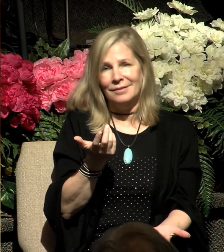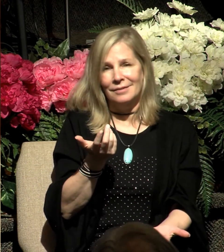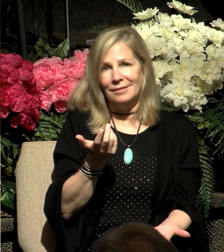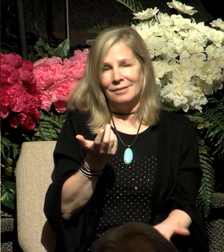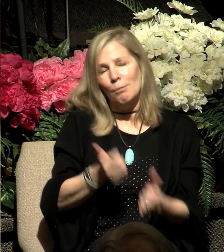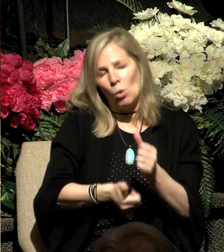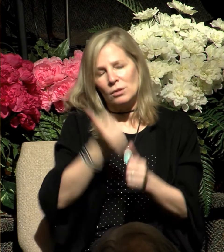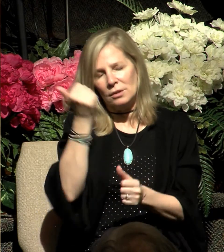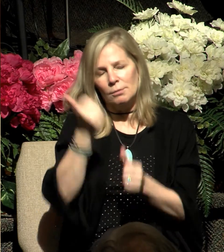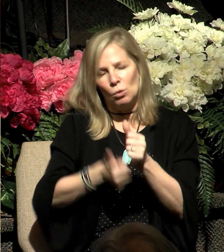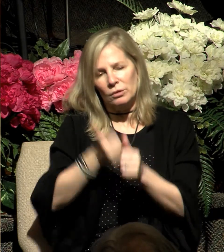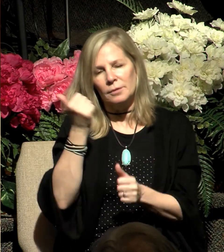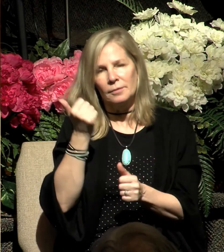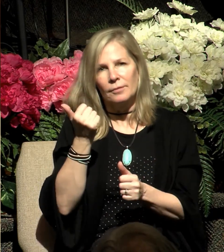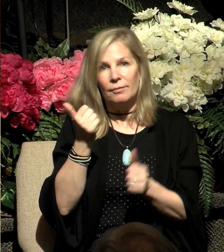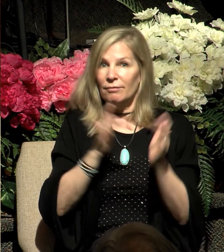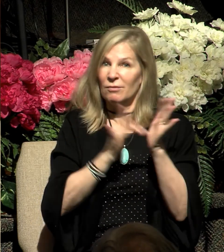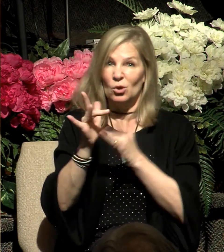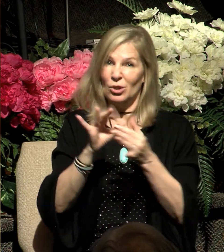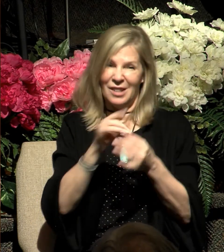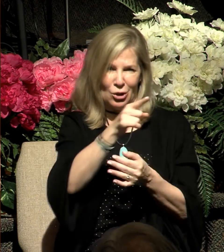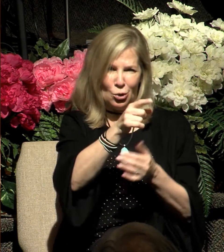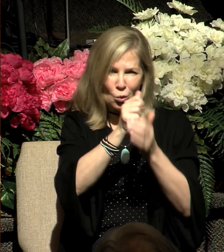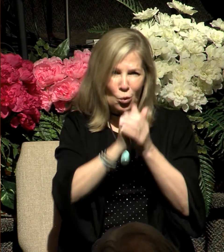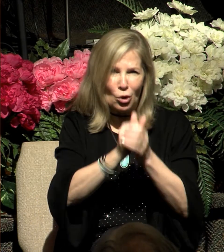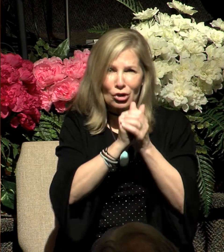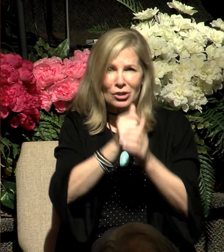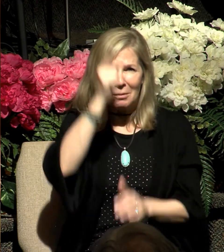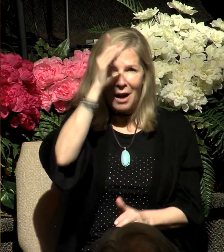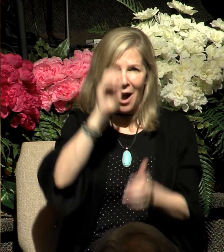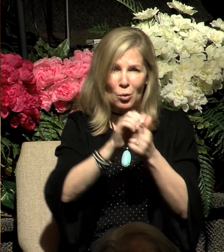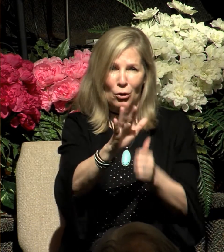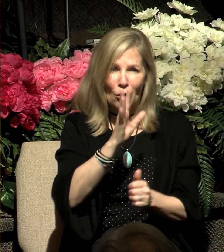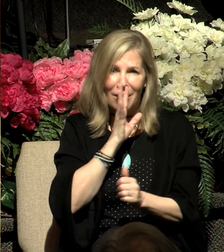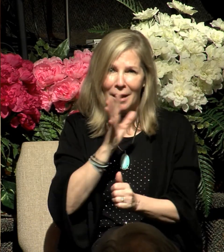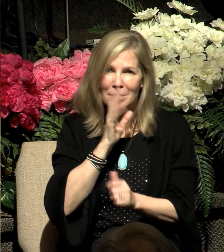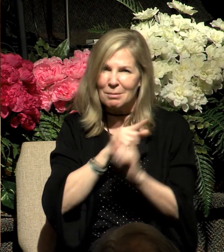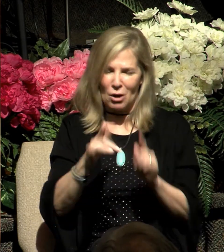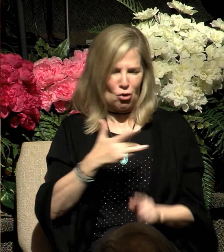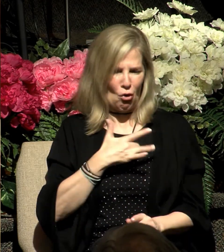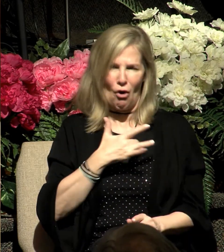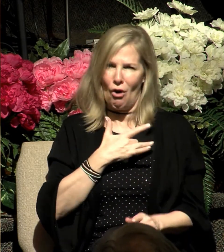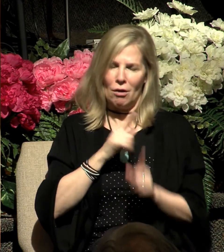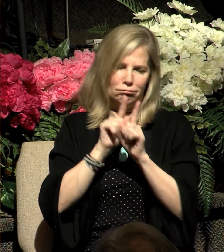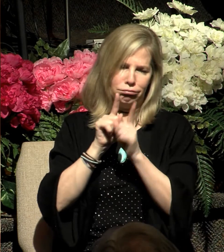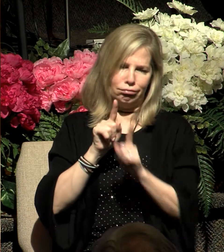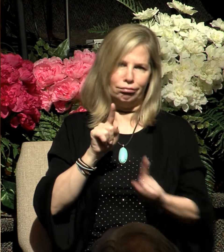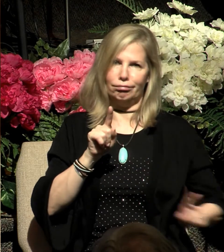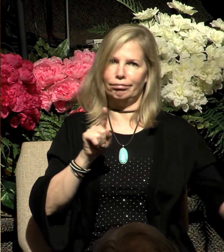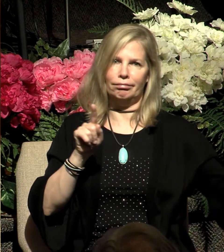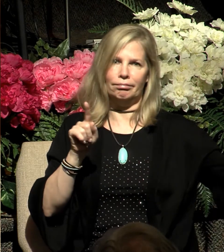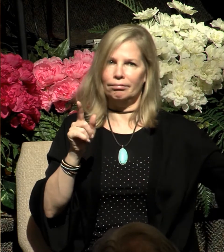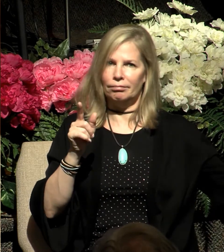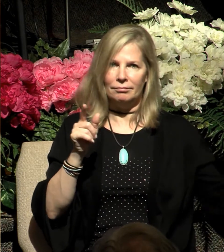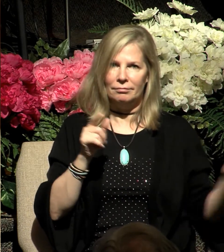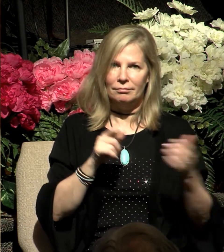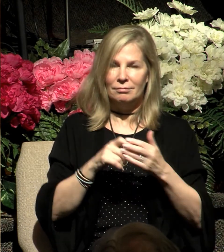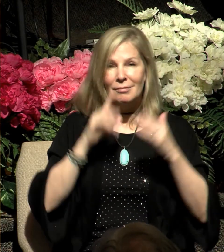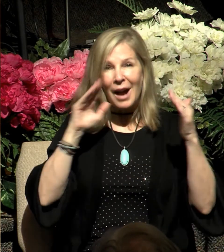majority. Jesus said that they worshiped God with their lips, but their hearts were far from him. I hope that's not true of you